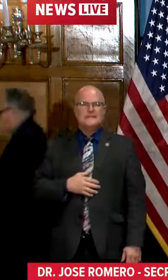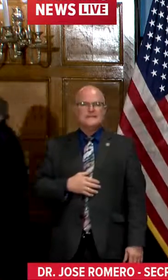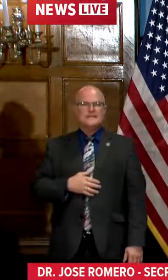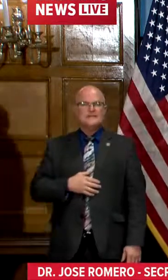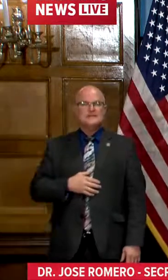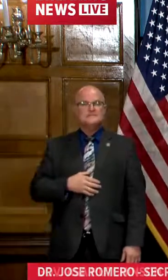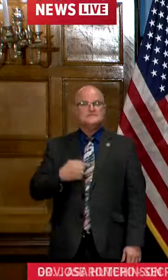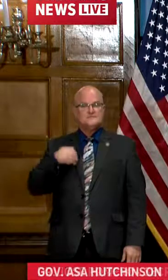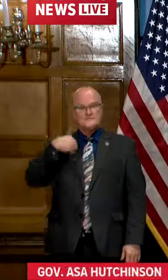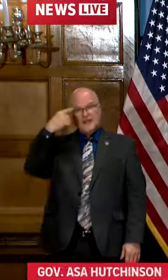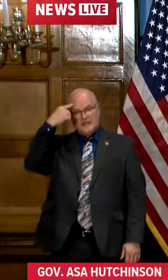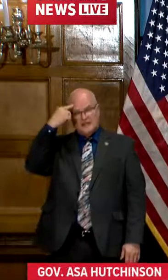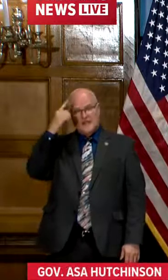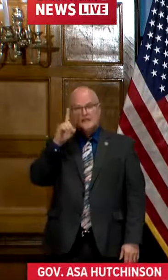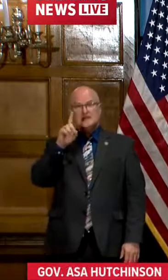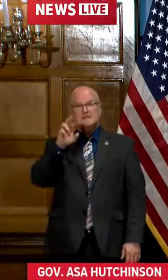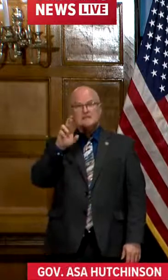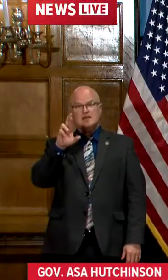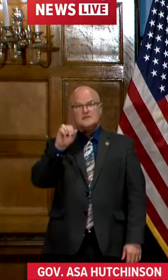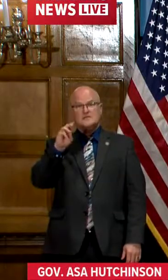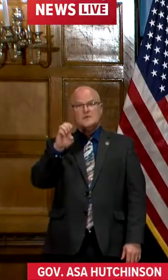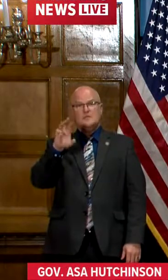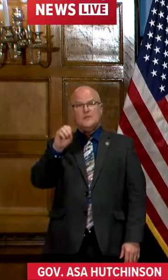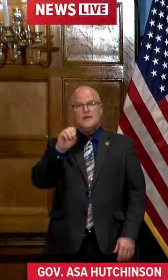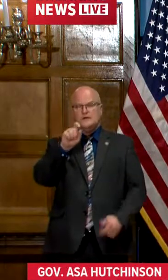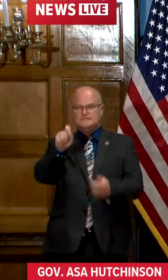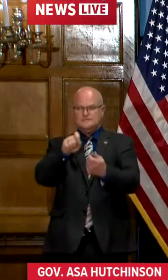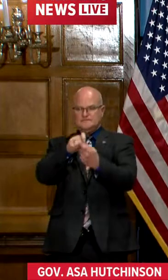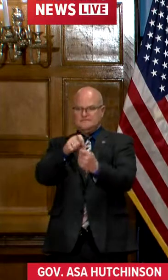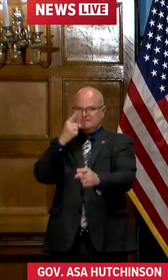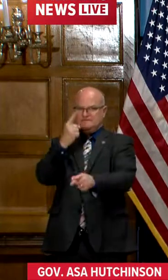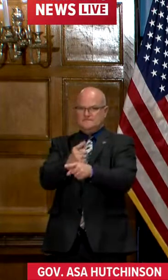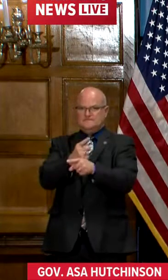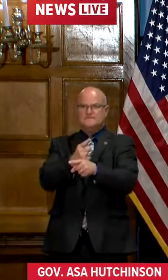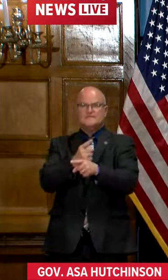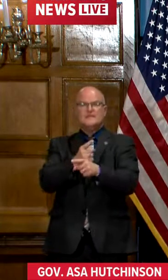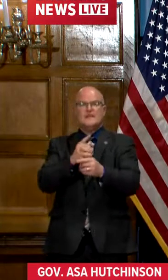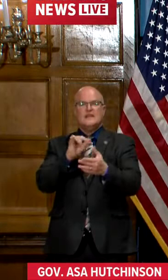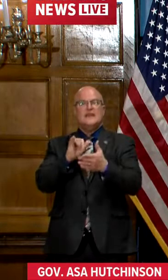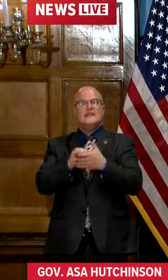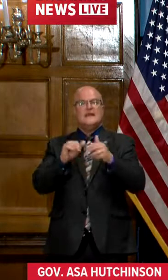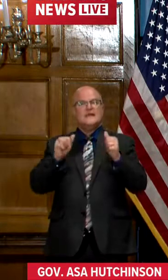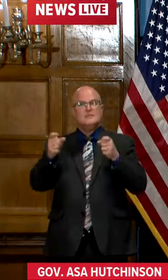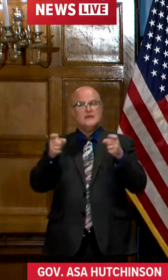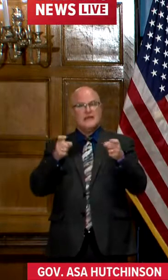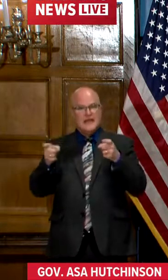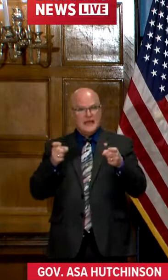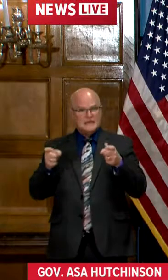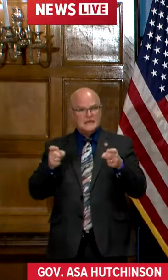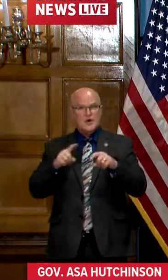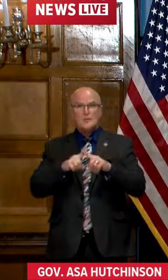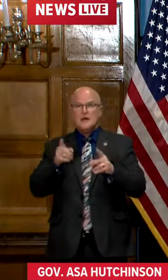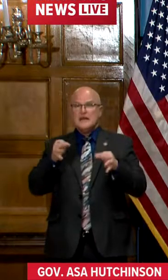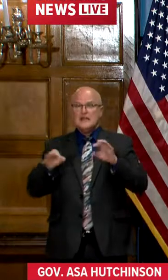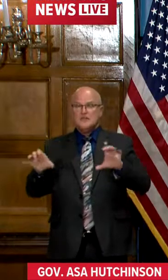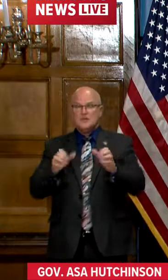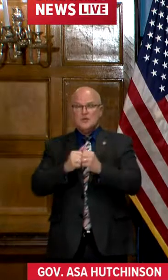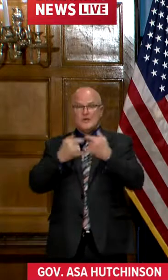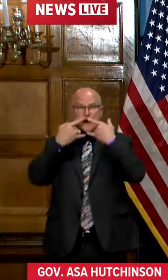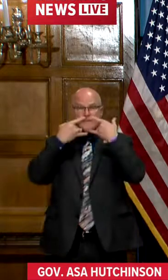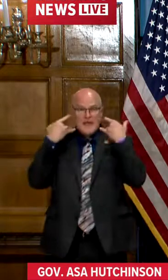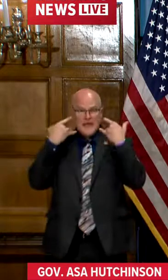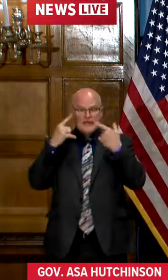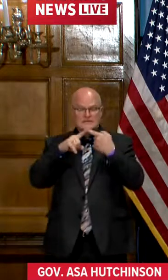I think Dr. Merrill got it exactly. That can be handled if we do it with our